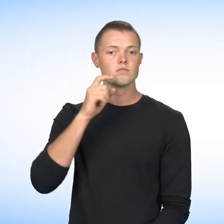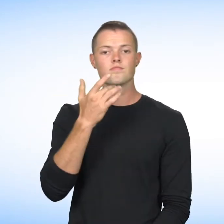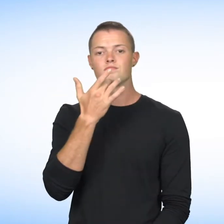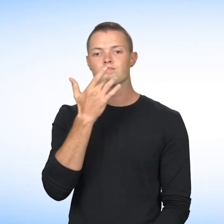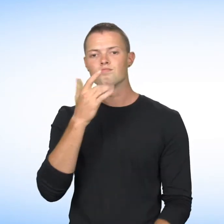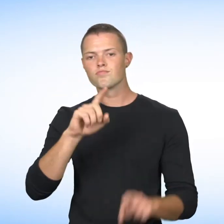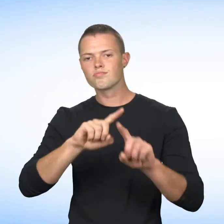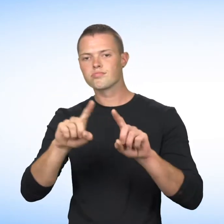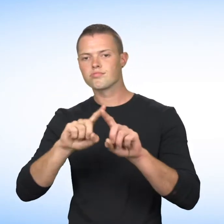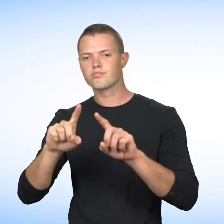Sexual orientation